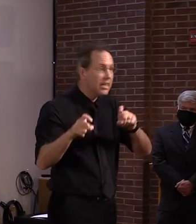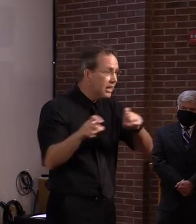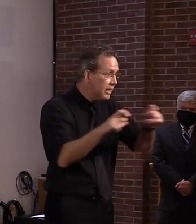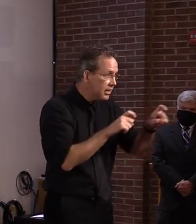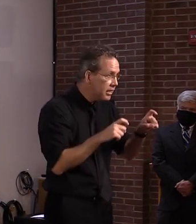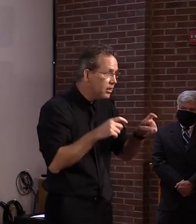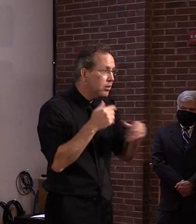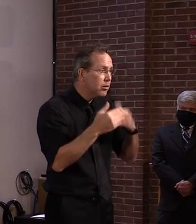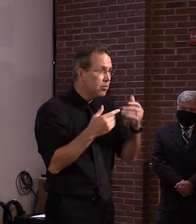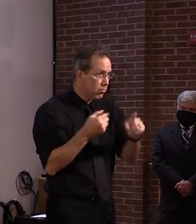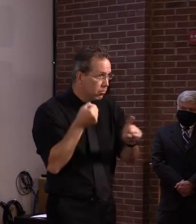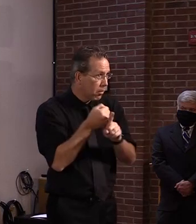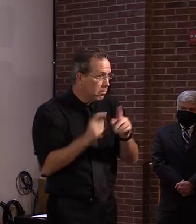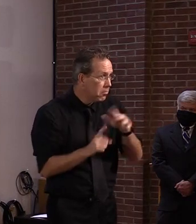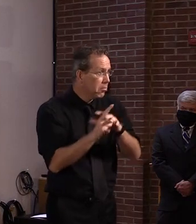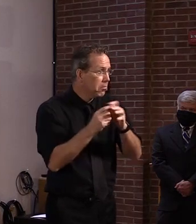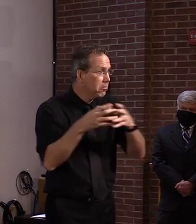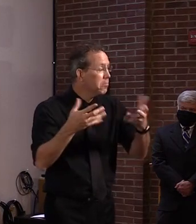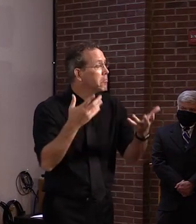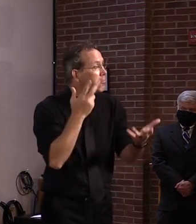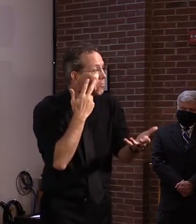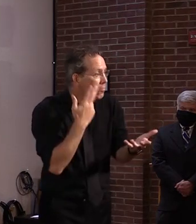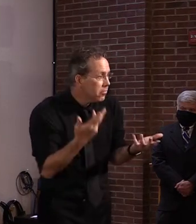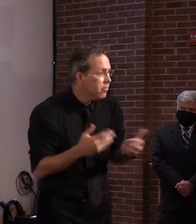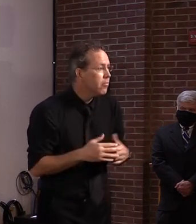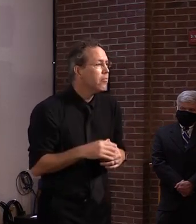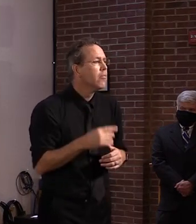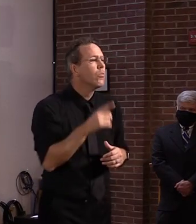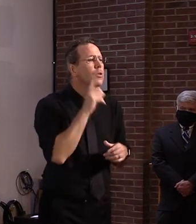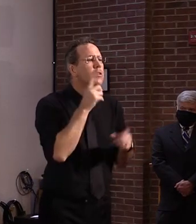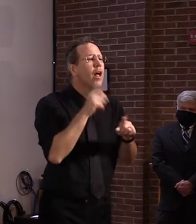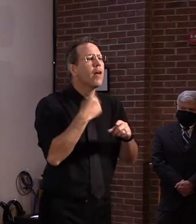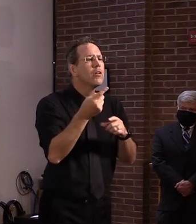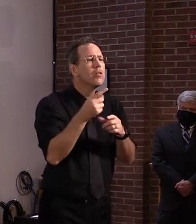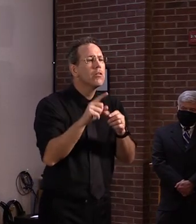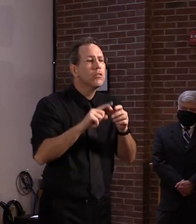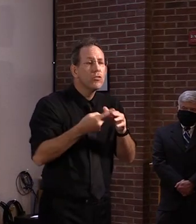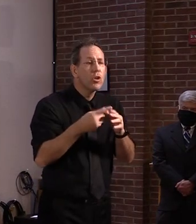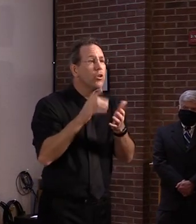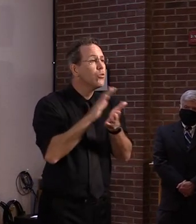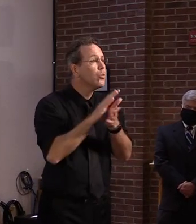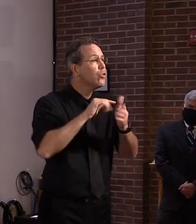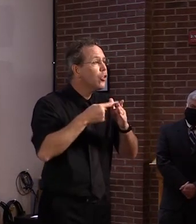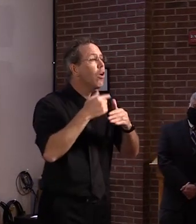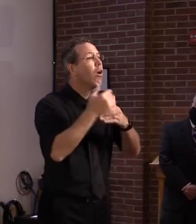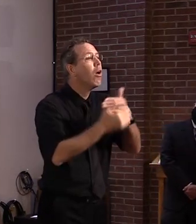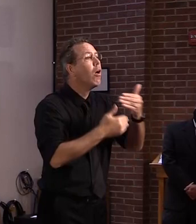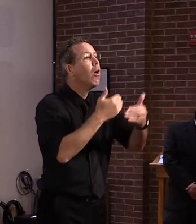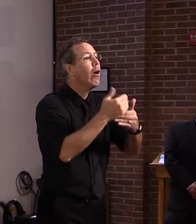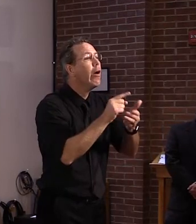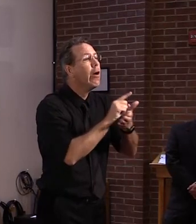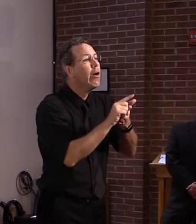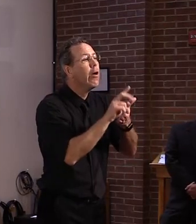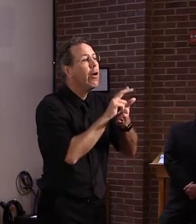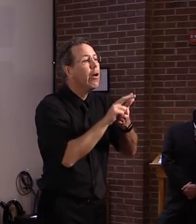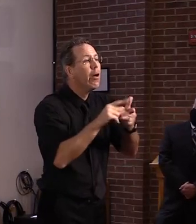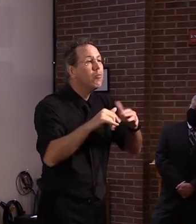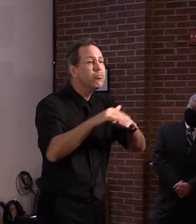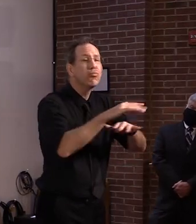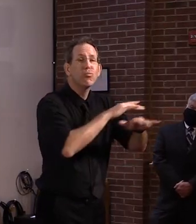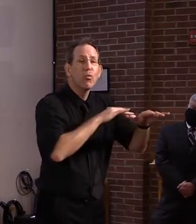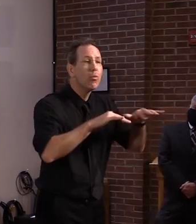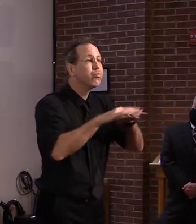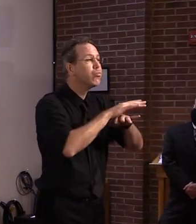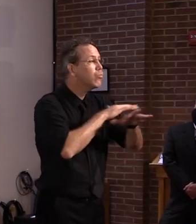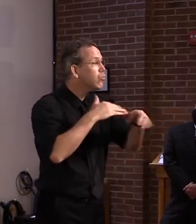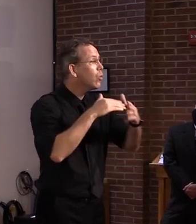will be all in what happens after schools actually begin, uh, and classes have begun, and students